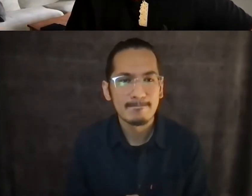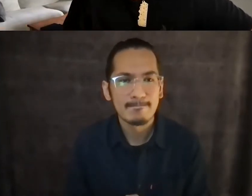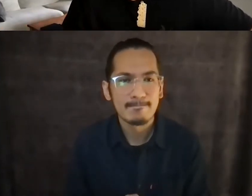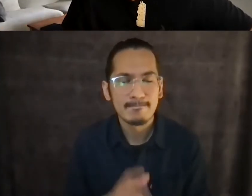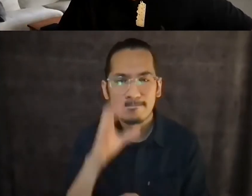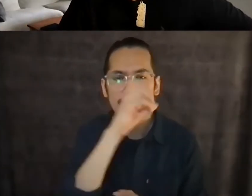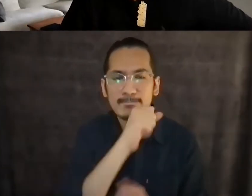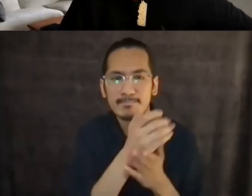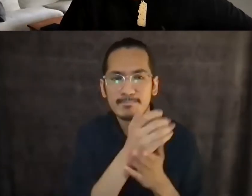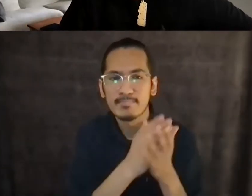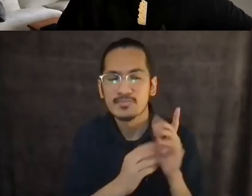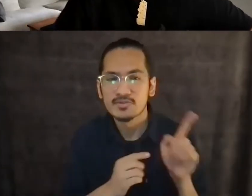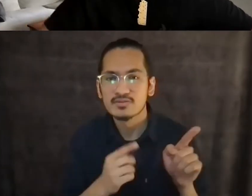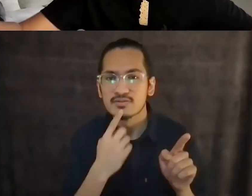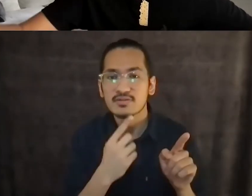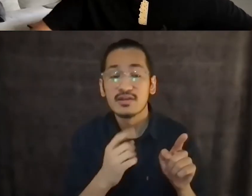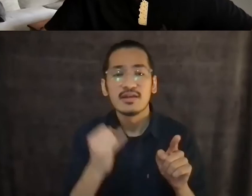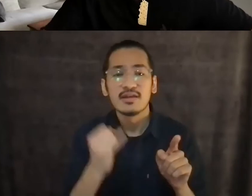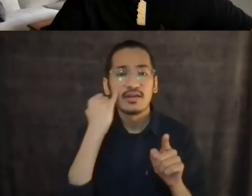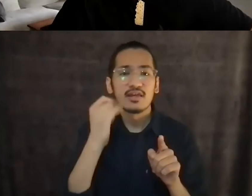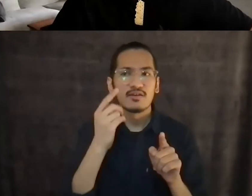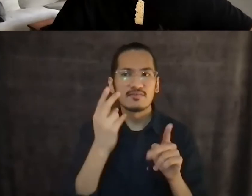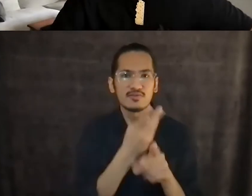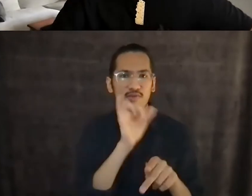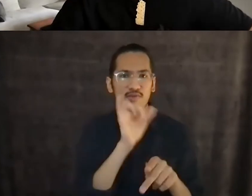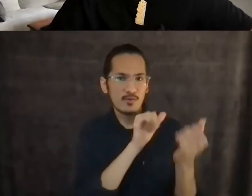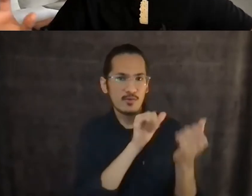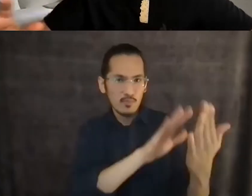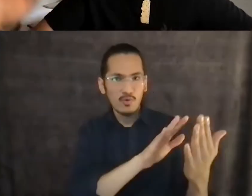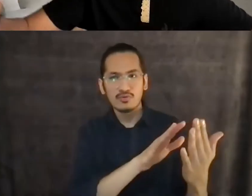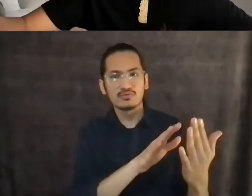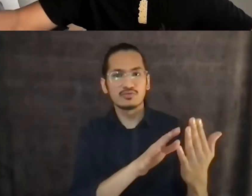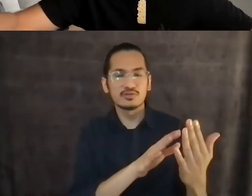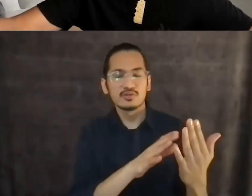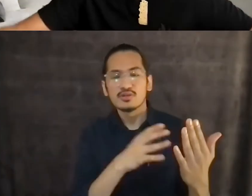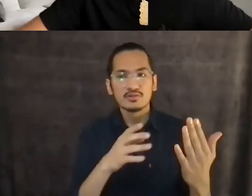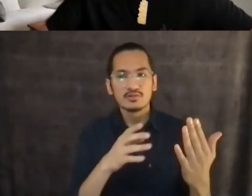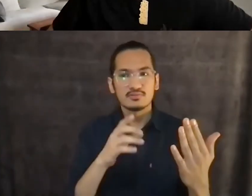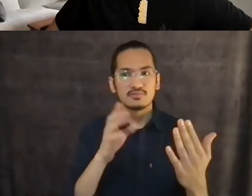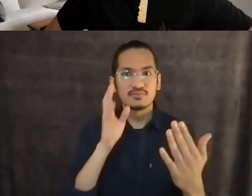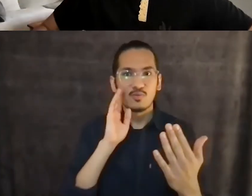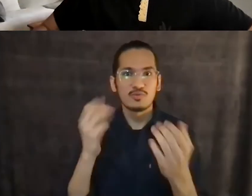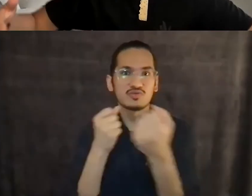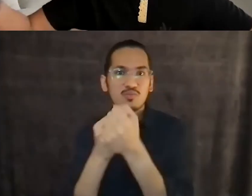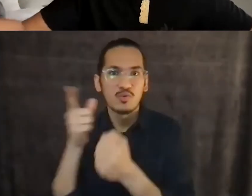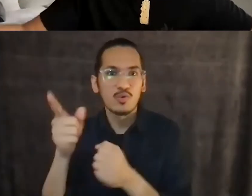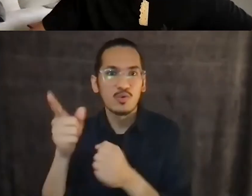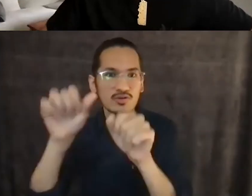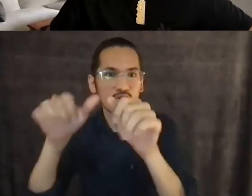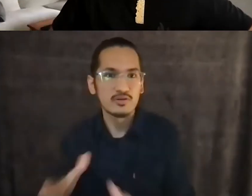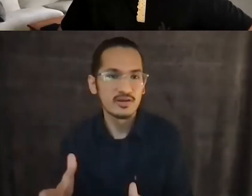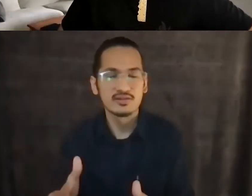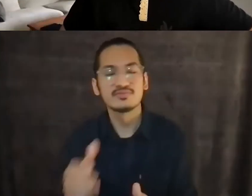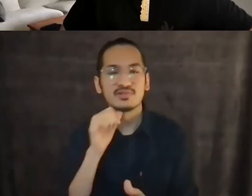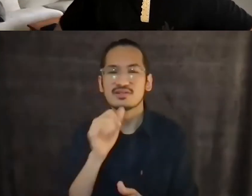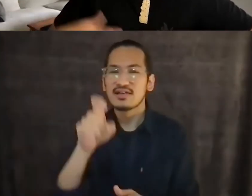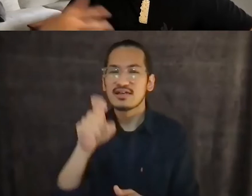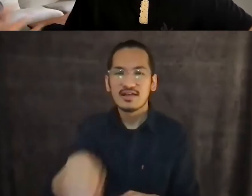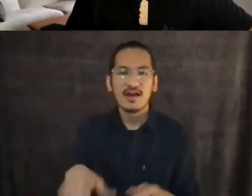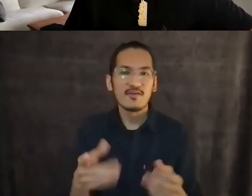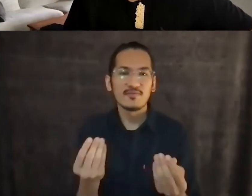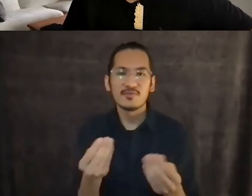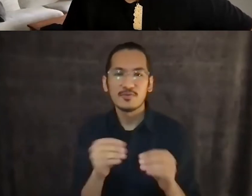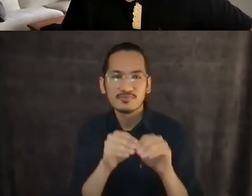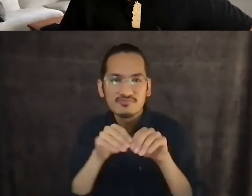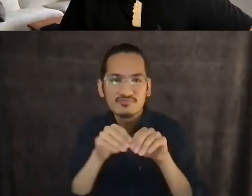each other. We're siding with the colonizer. We don't need to do their work for them. We don't need to create more disconnection or more fear or more